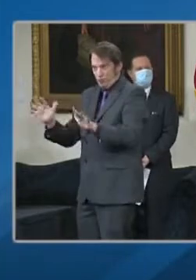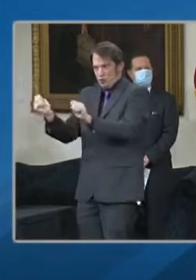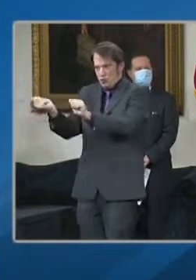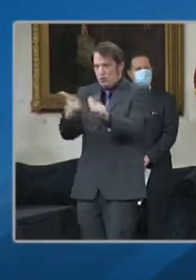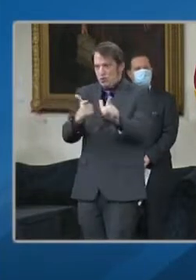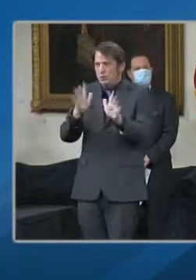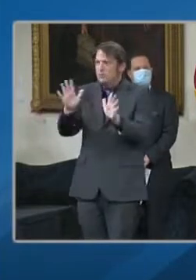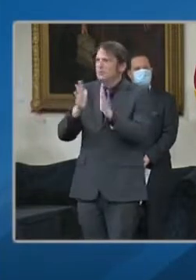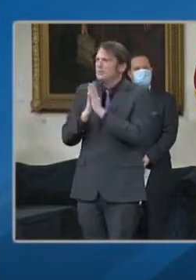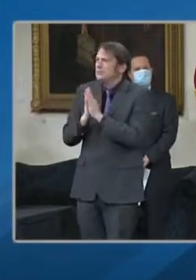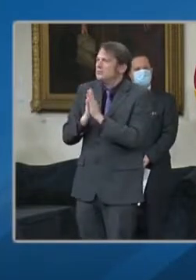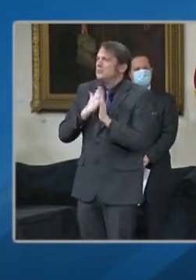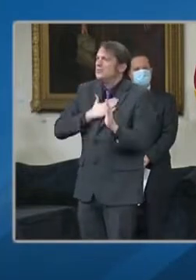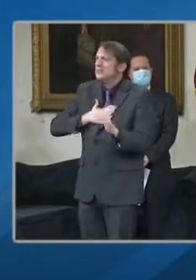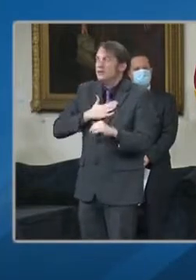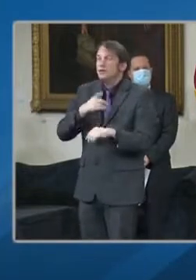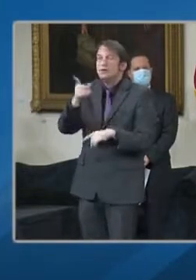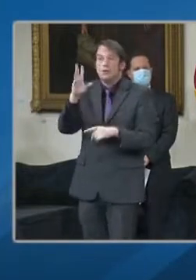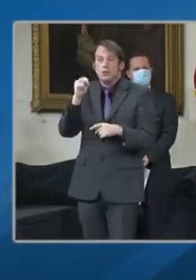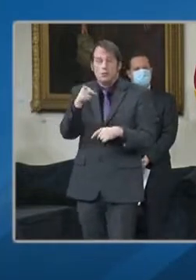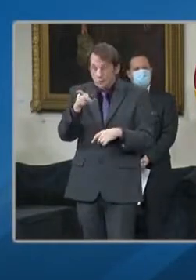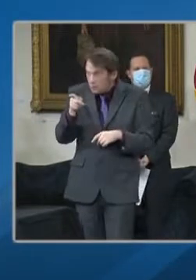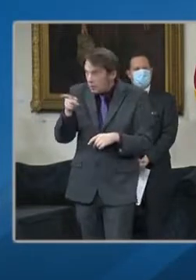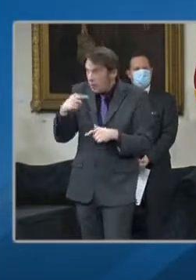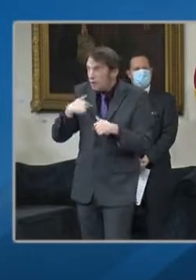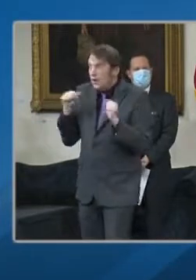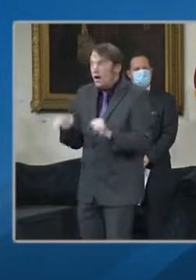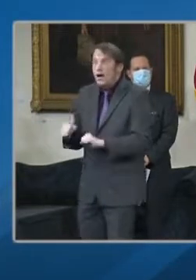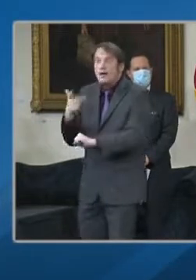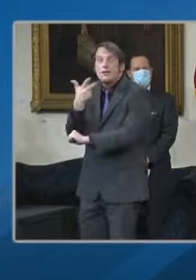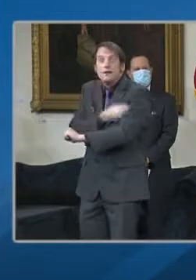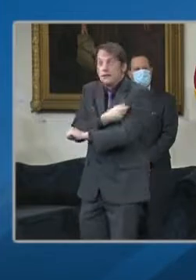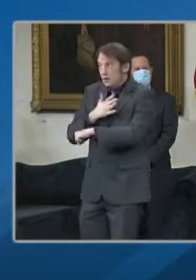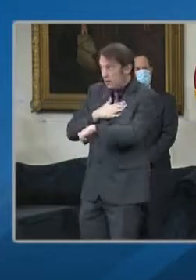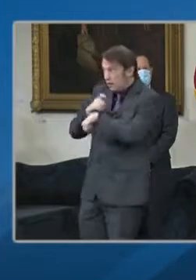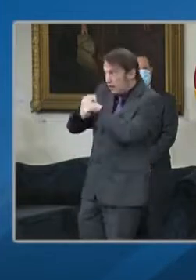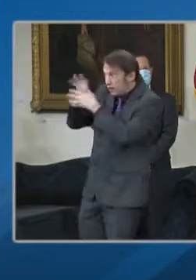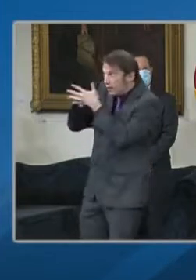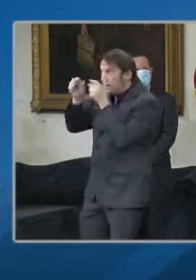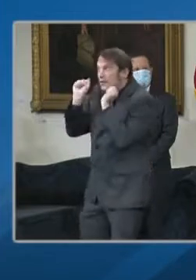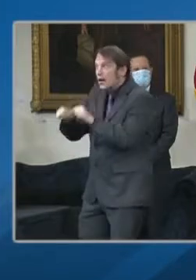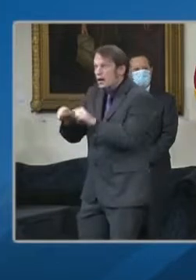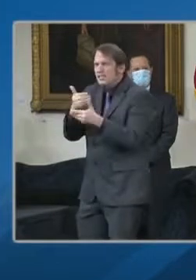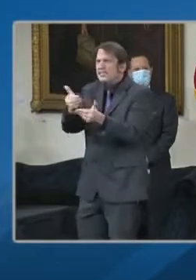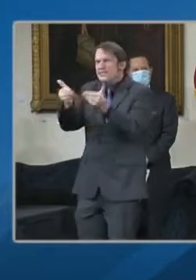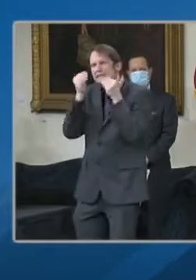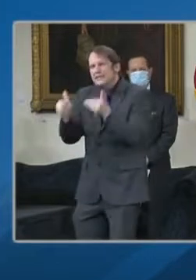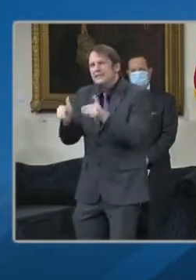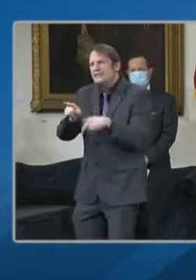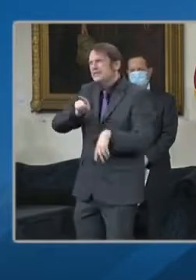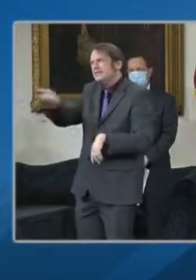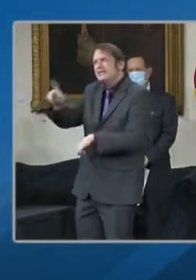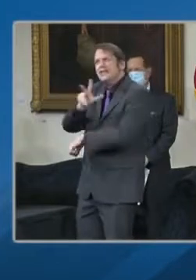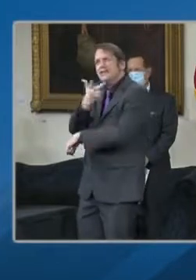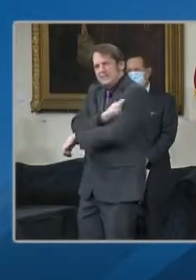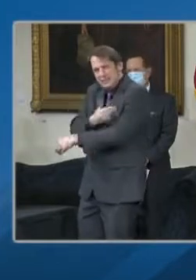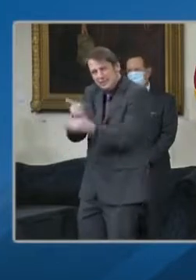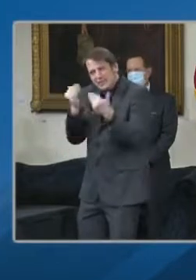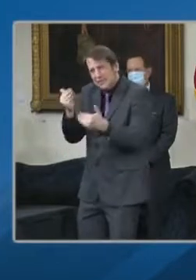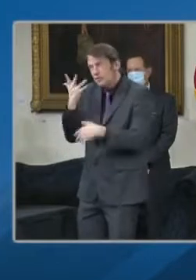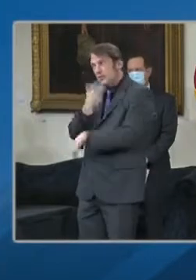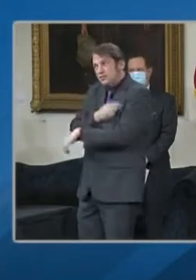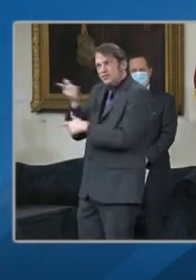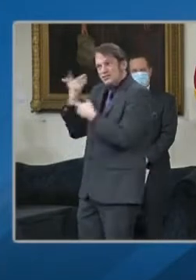vaccinated when it's your turn. These COVID-19 vaccines have been proven to be safe and effective.